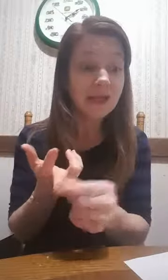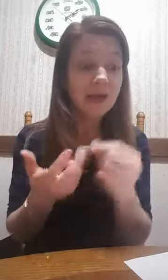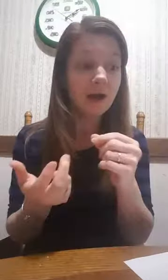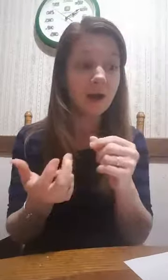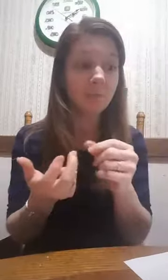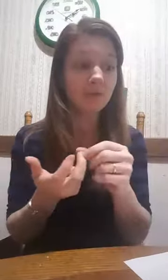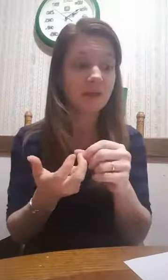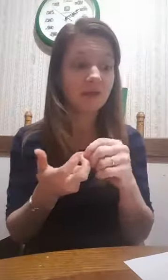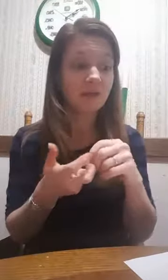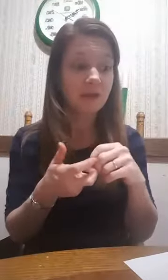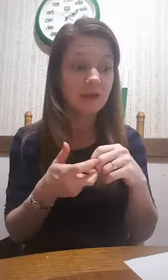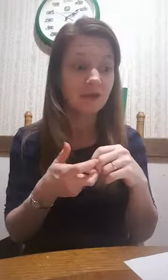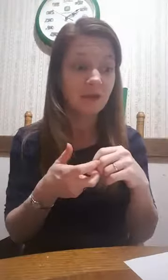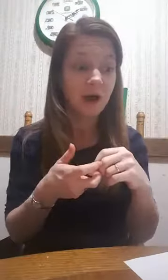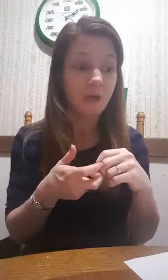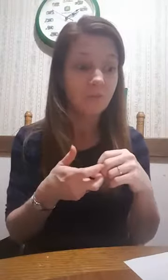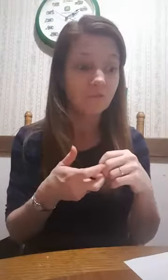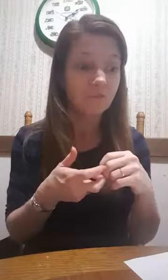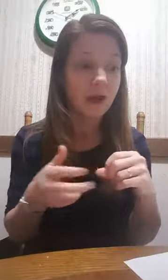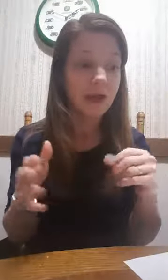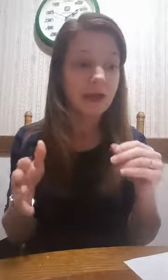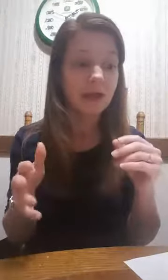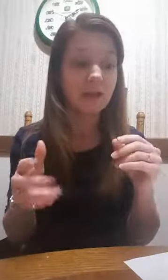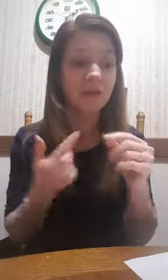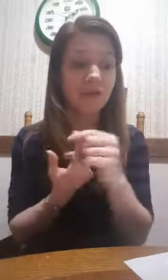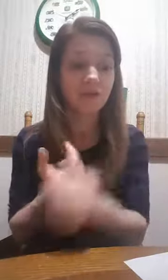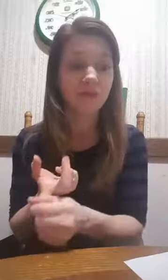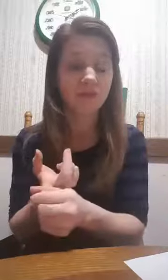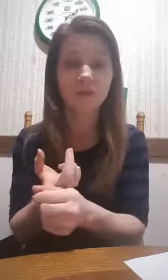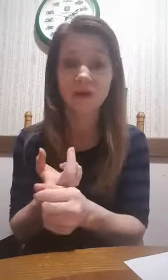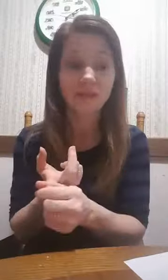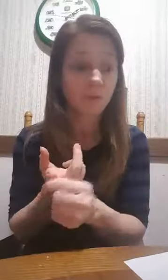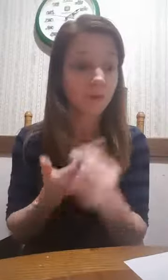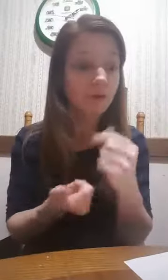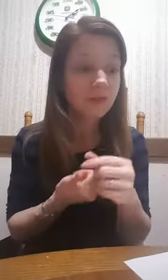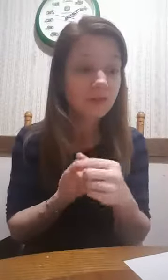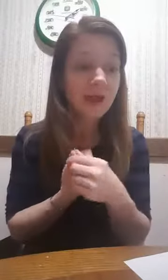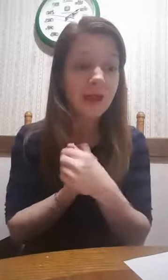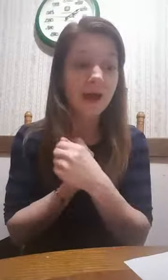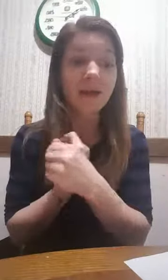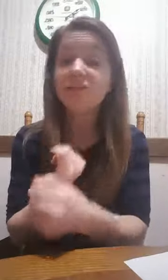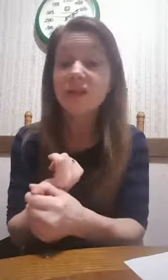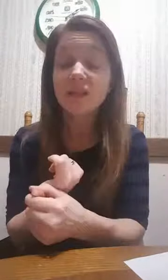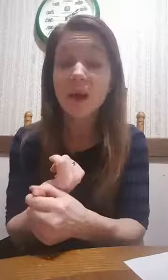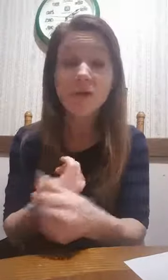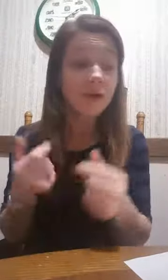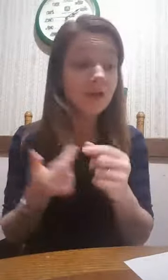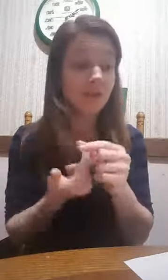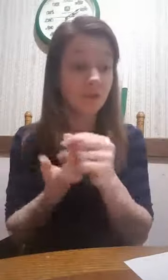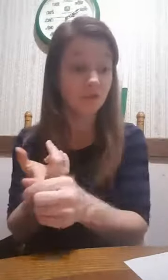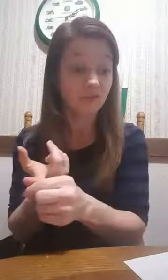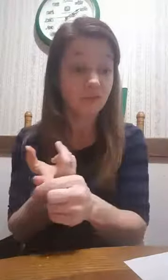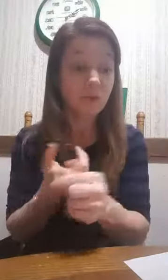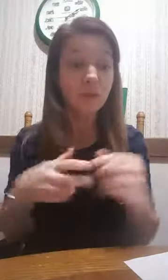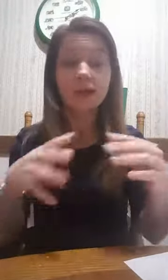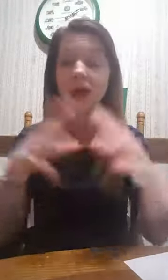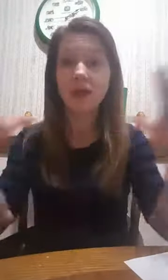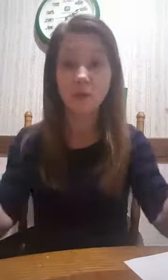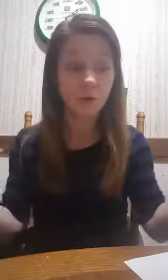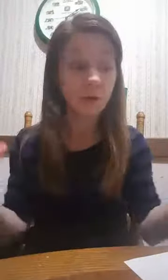protection. And it decreases risk of osteoporosis. Alleviates migraines. Improves your thyroid. I can go on and